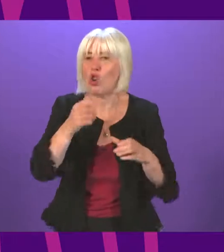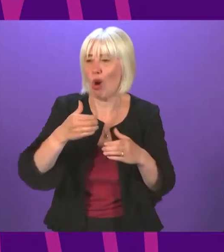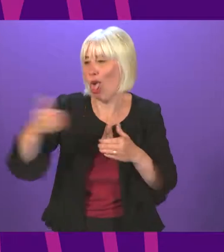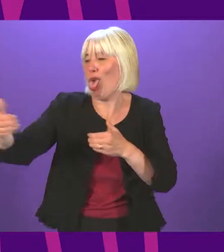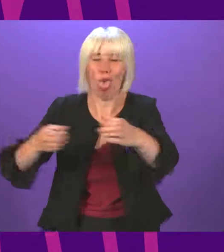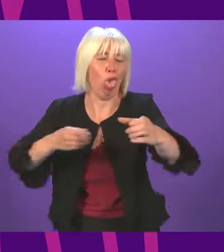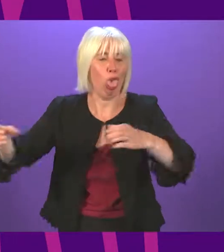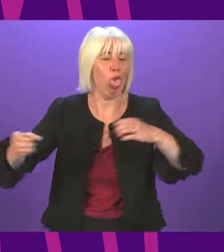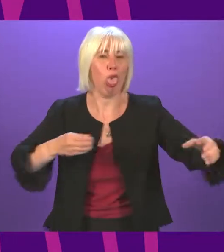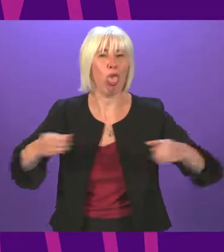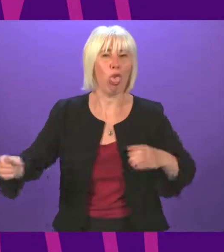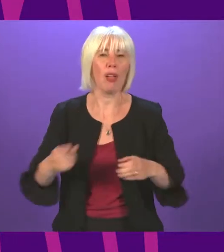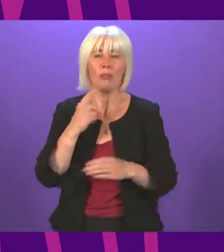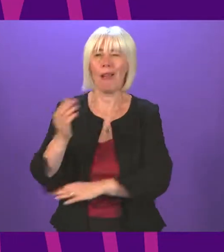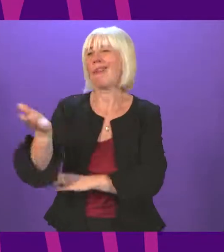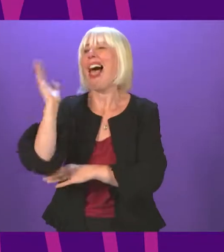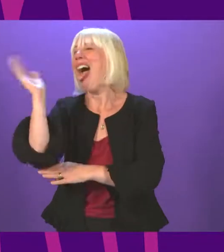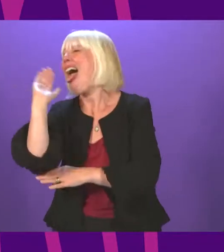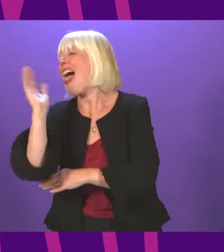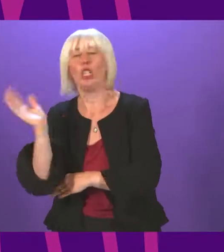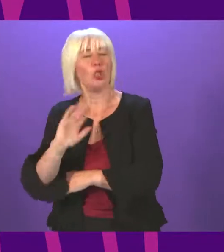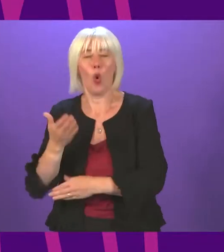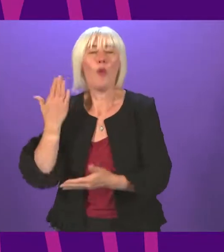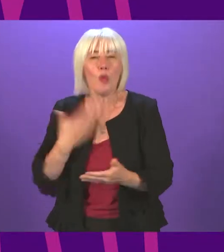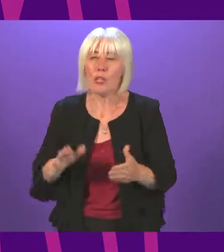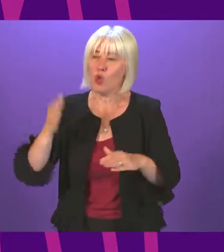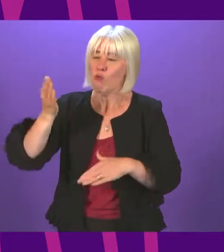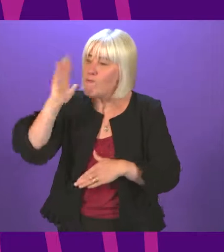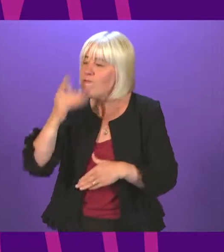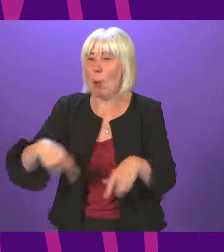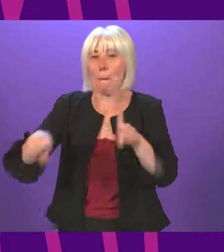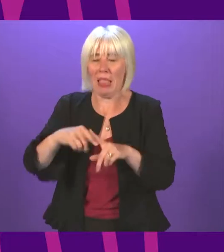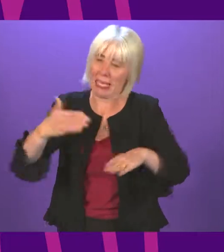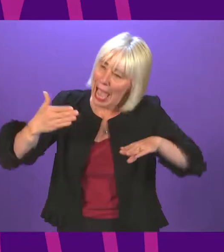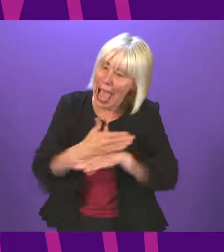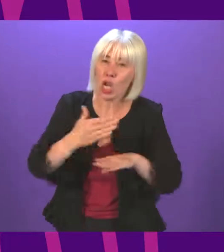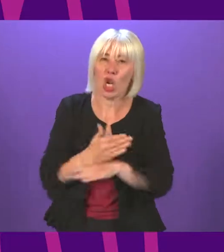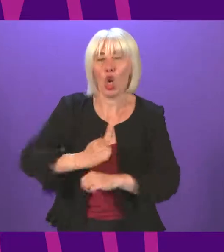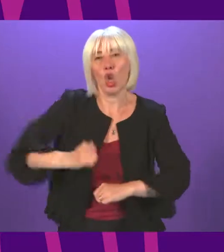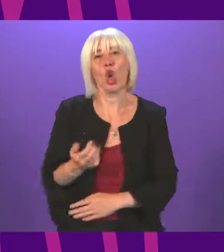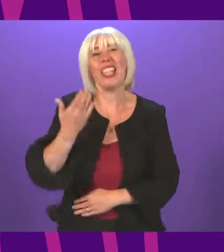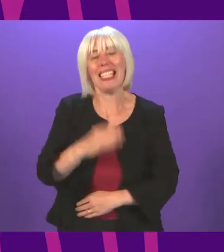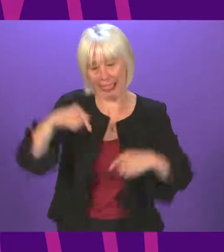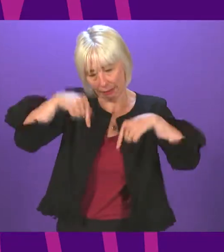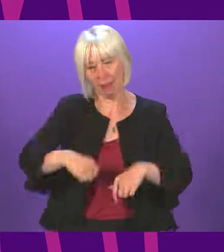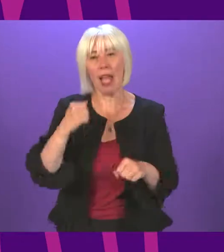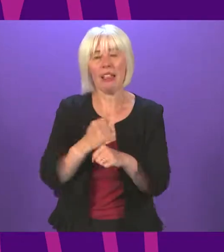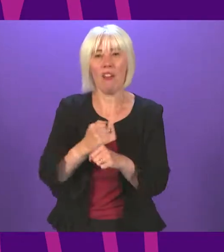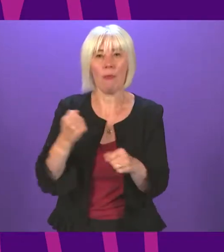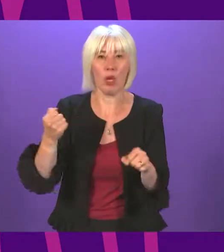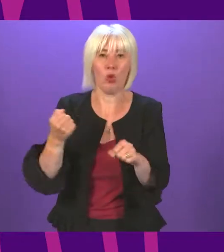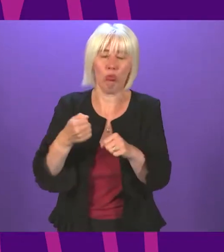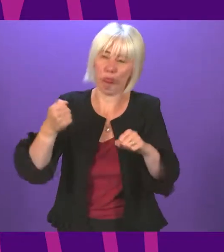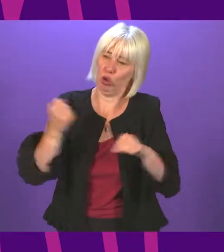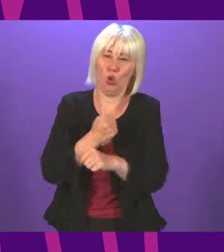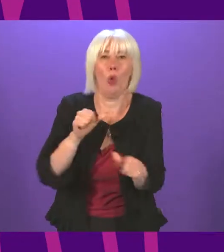not just do talk, but actually deliver in action. Scotland needs this government to do better. Thank you, Mr Shower. I now call on Alex